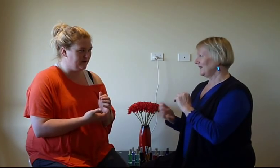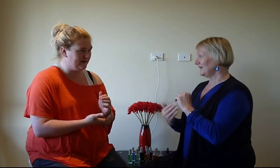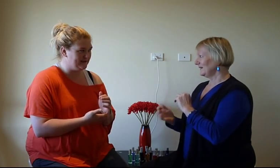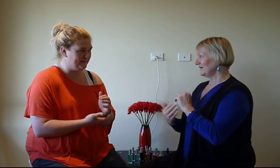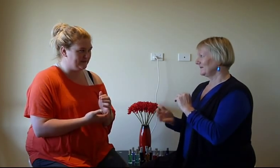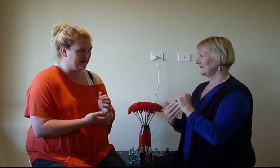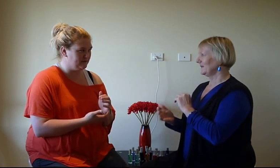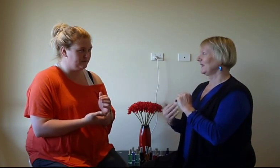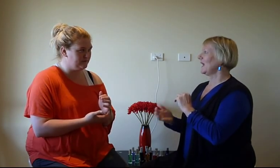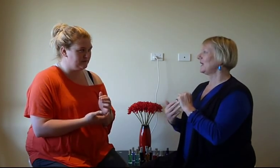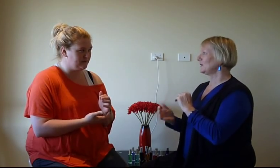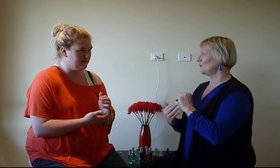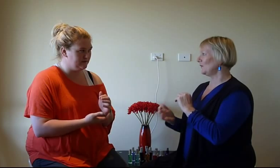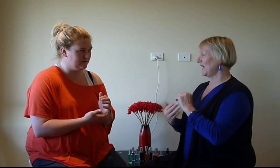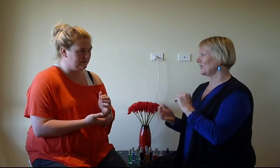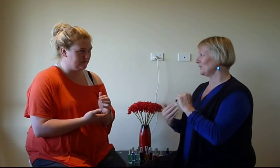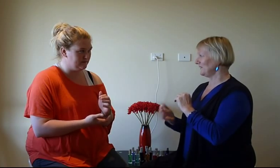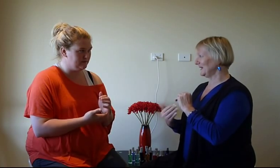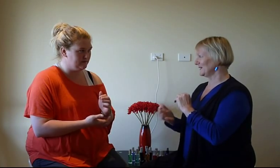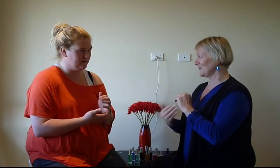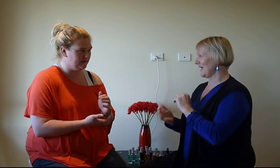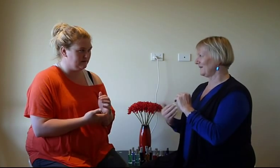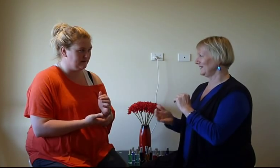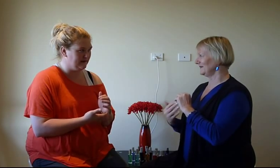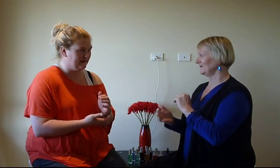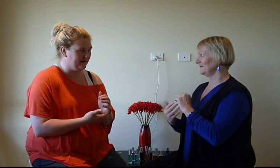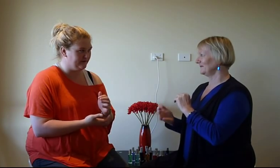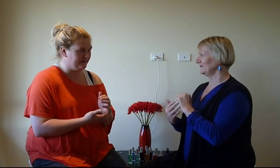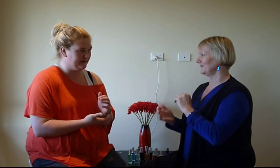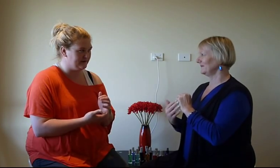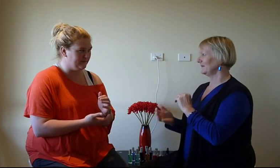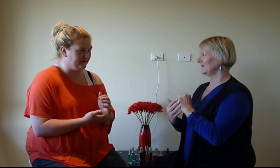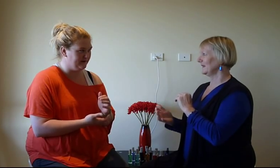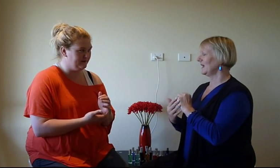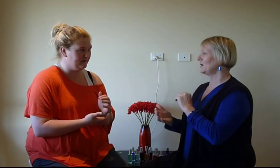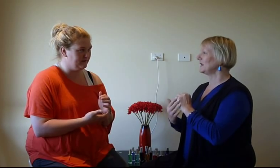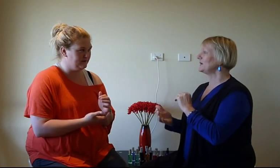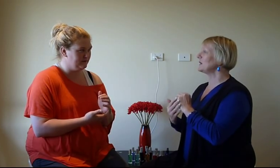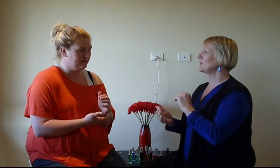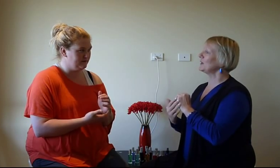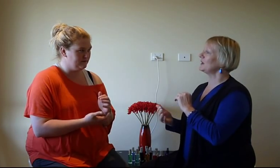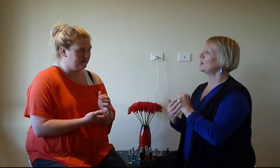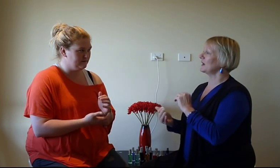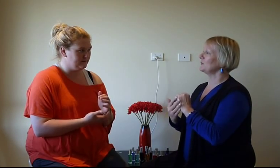I accept myself. And the angry feelings I'm having. and the angry feelings I'm having and I'm letting my body know I can